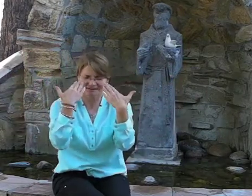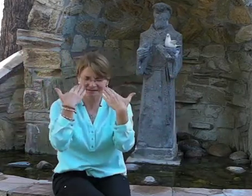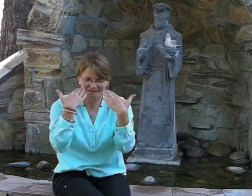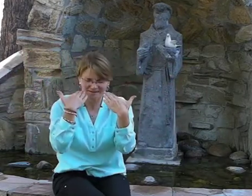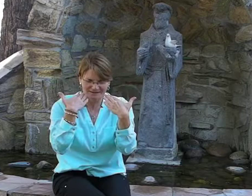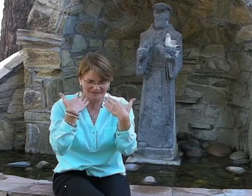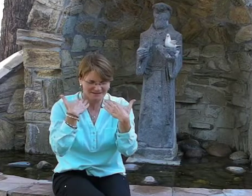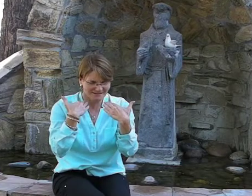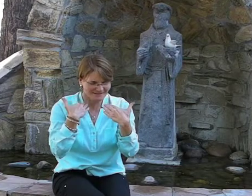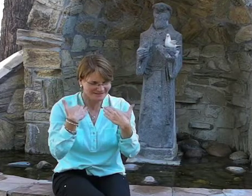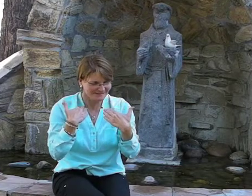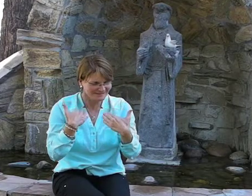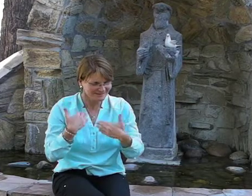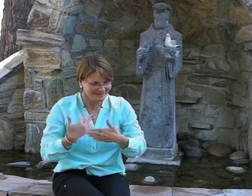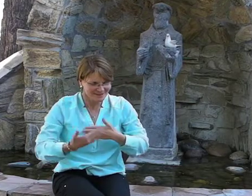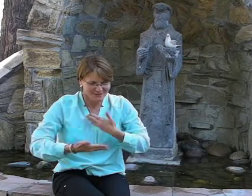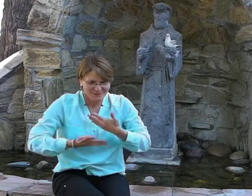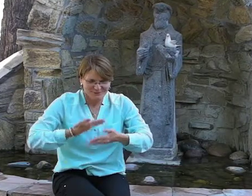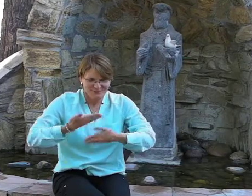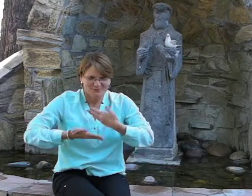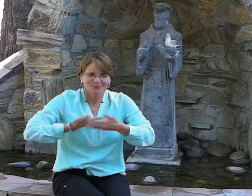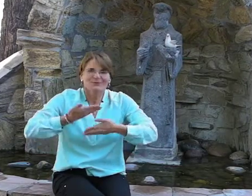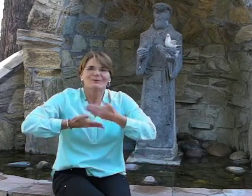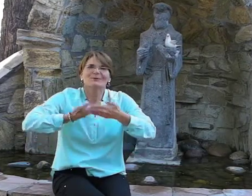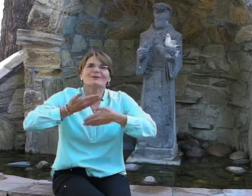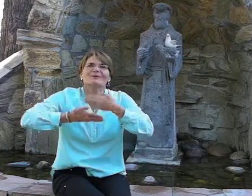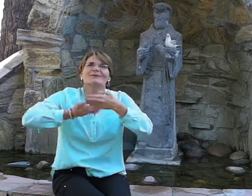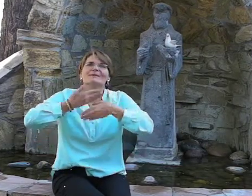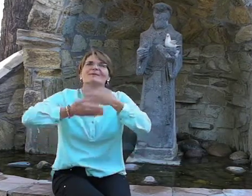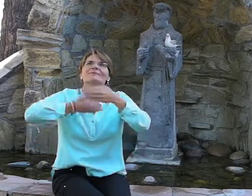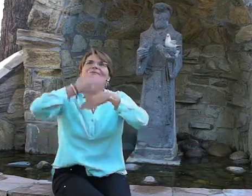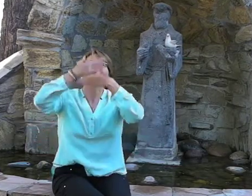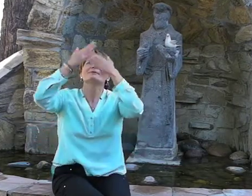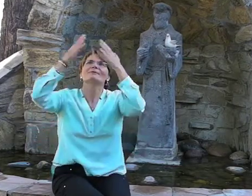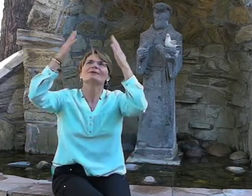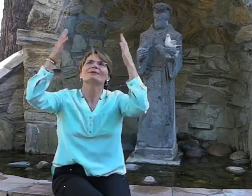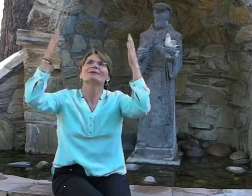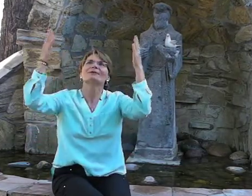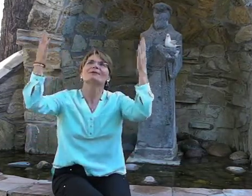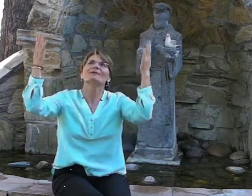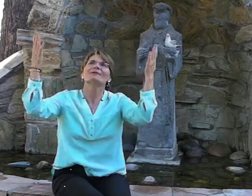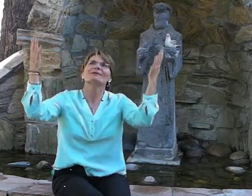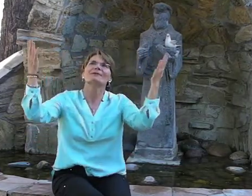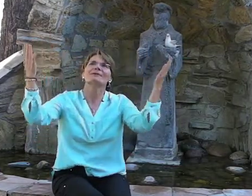joy for all